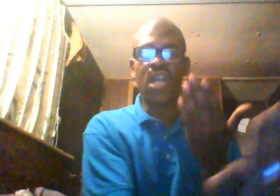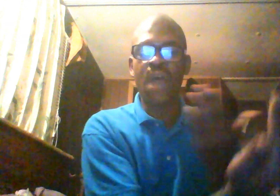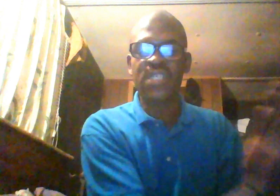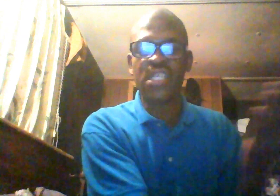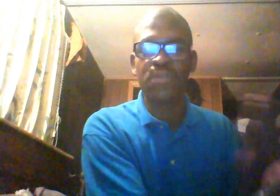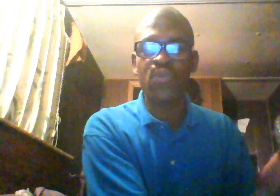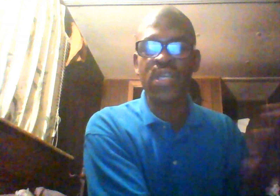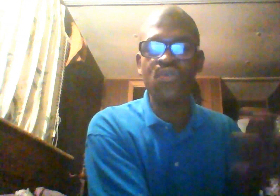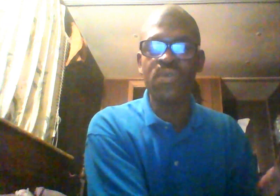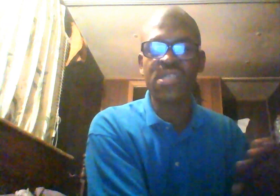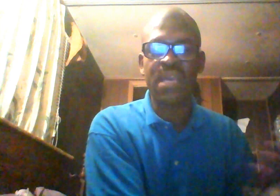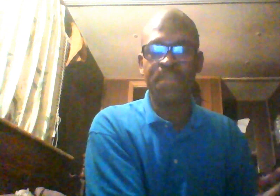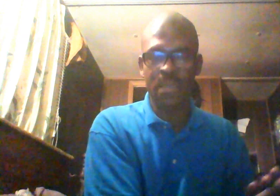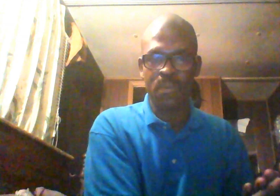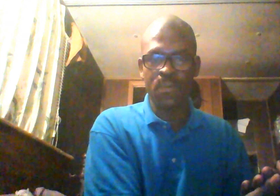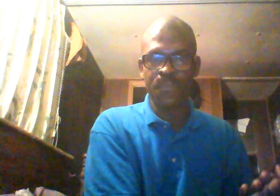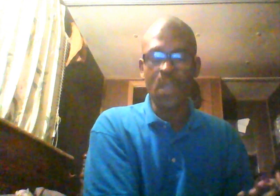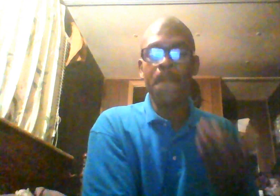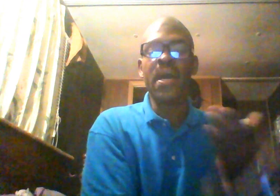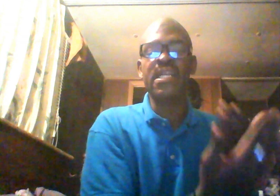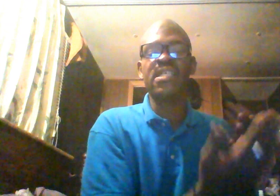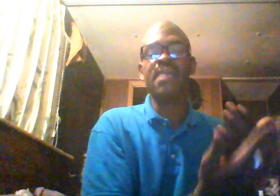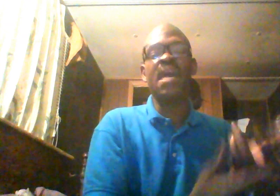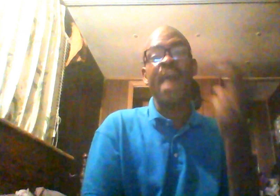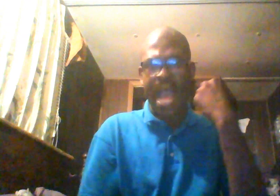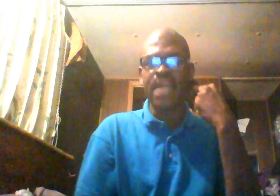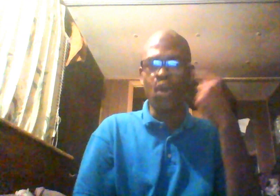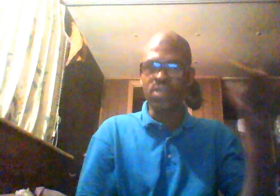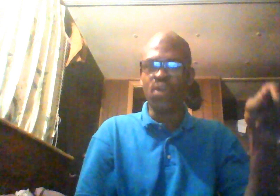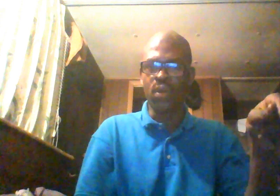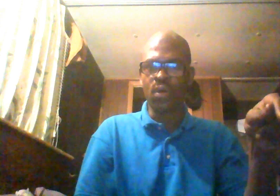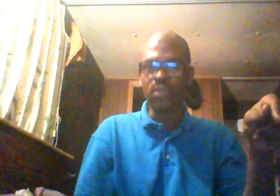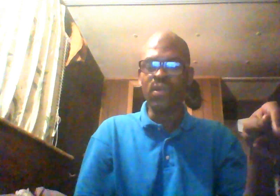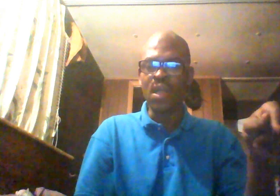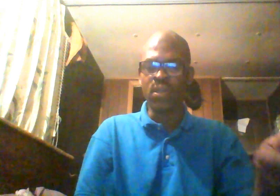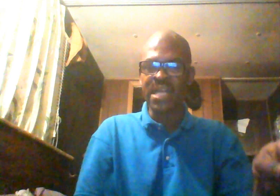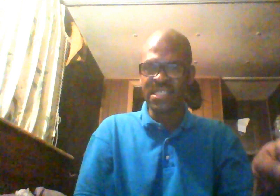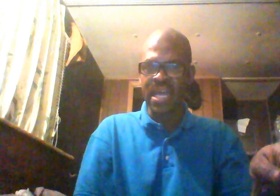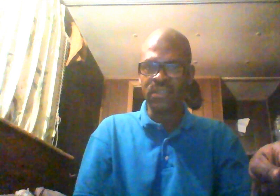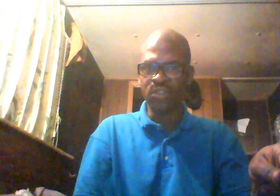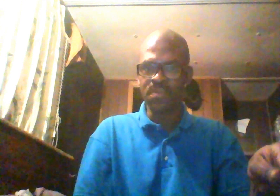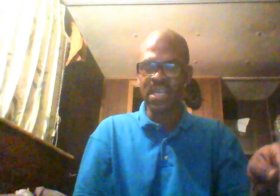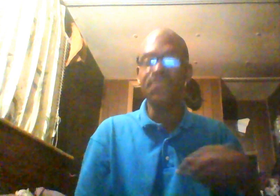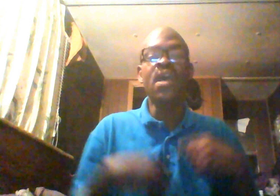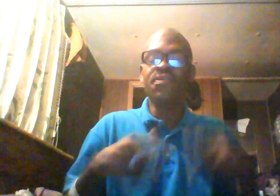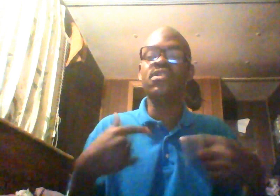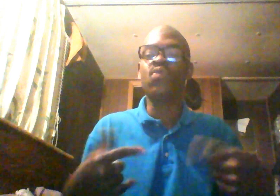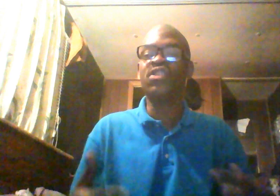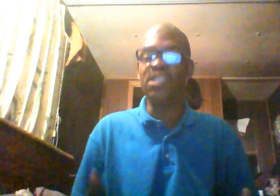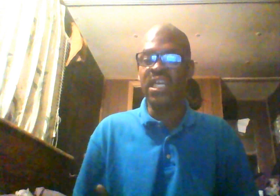conversation between two of the same people. But, at the same time, I know what's going on on that set. You know what I'm saying? This is what she did.